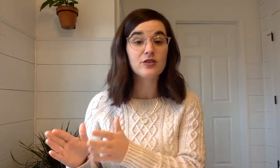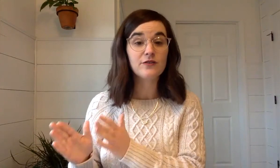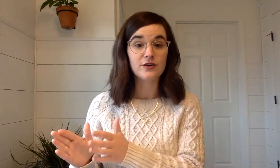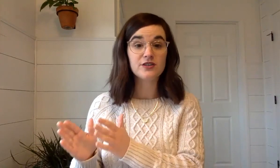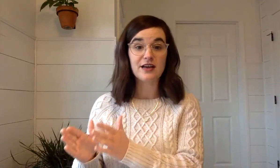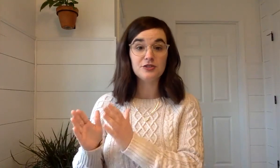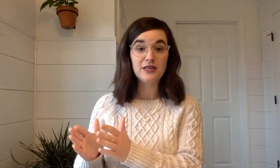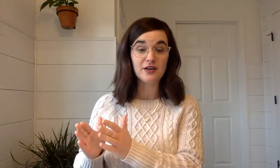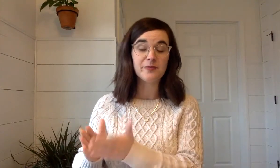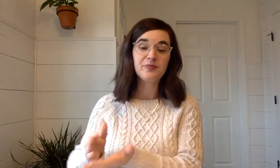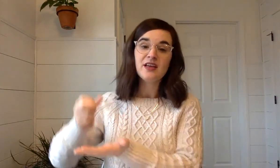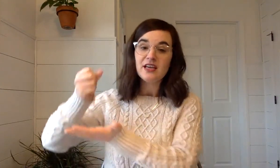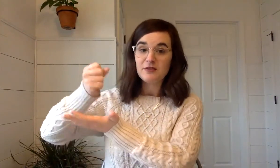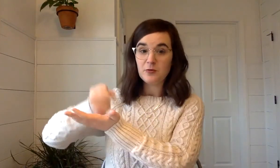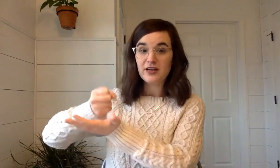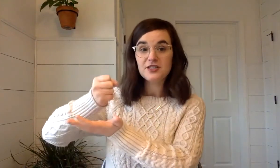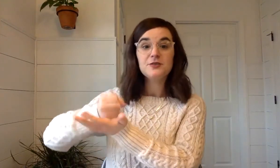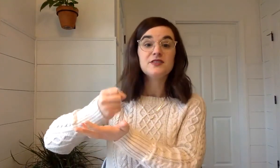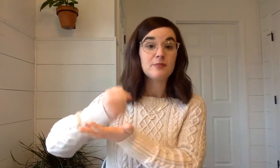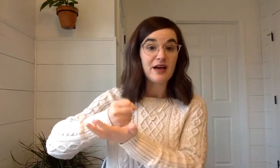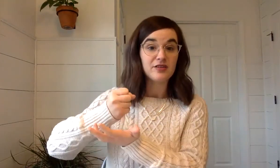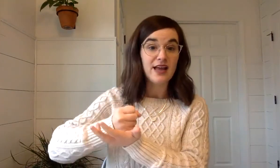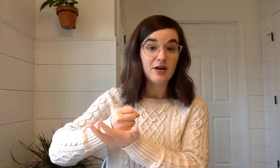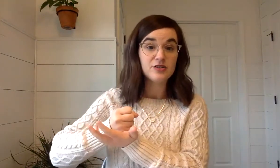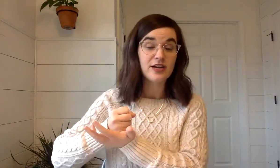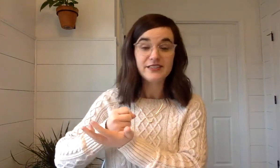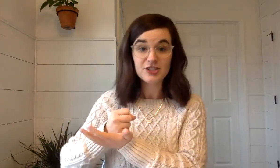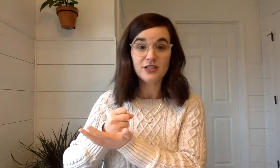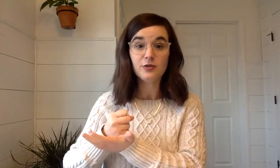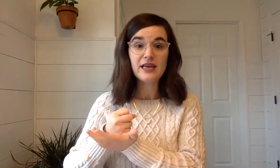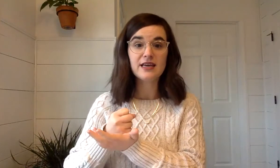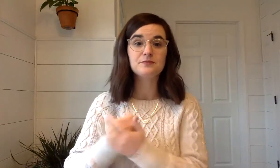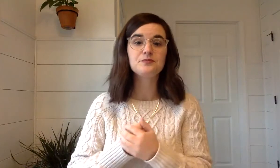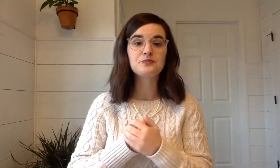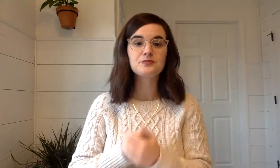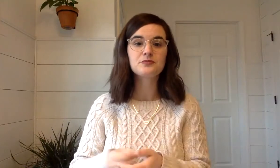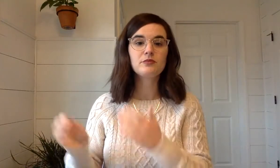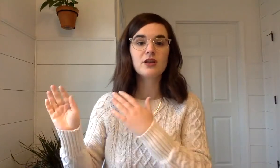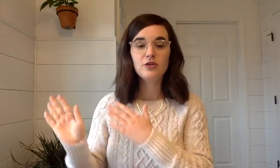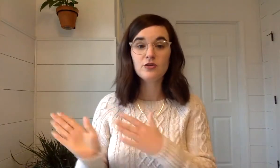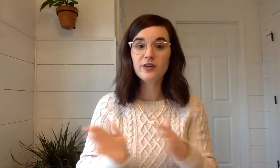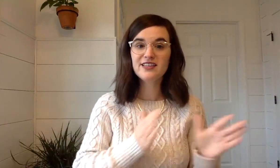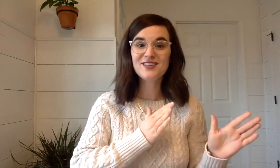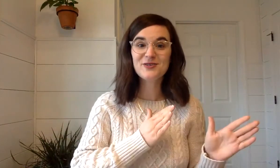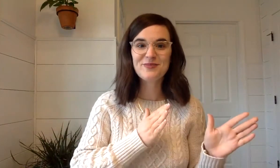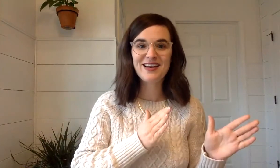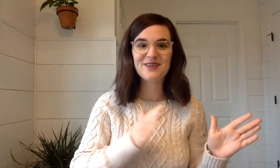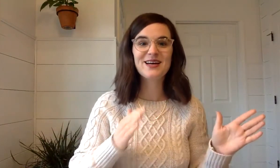first sound you hear. If you want to use the pound it out strategy, you can. Yo voy a decir una palabra.